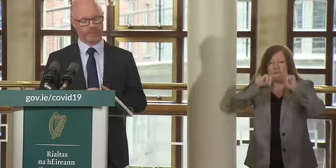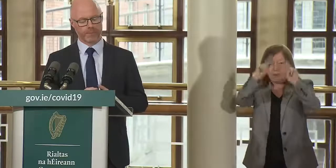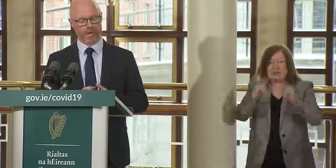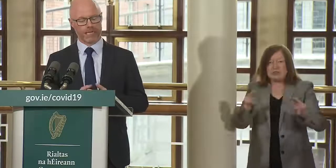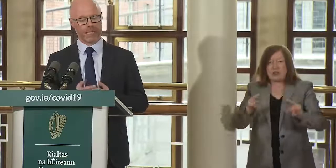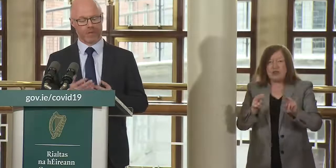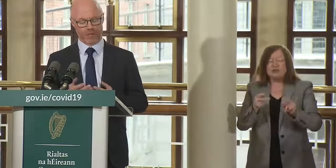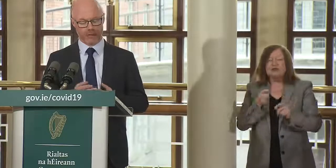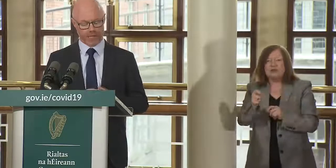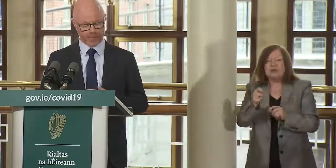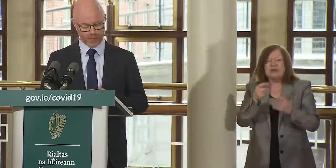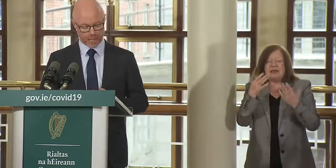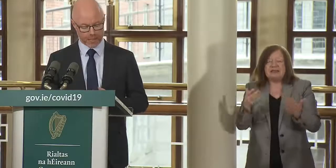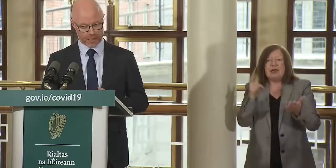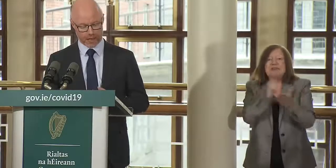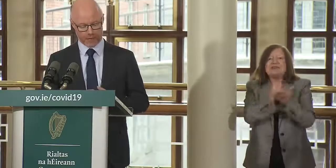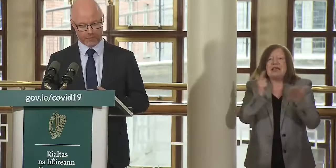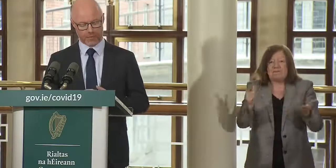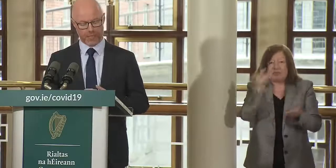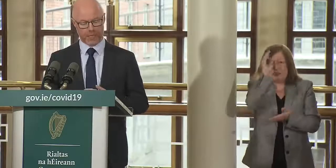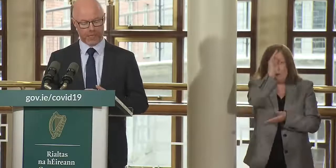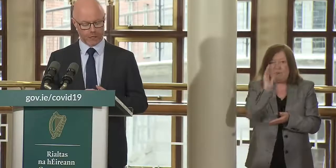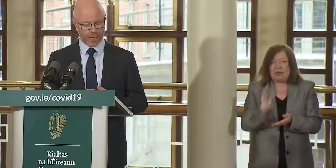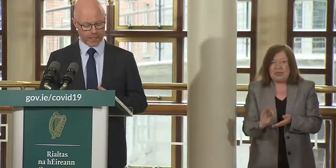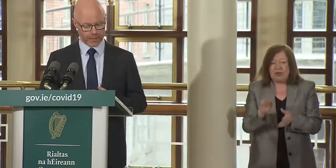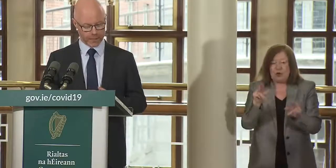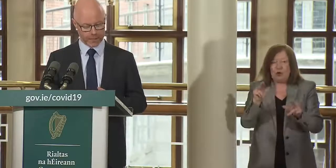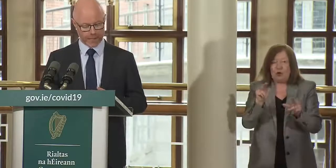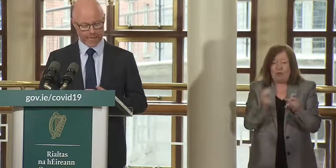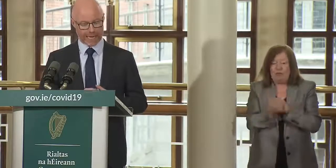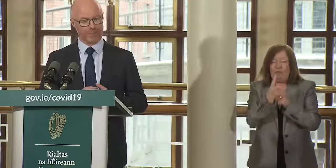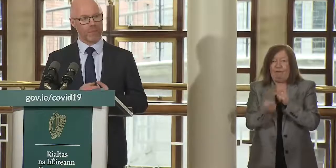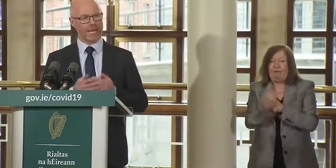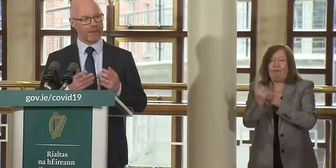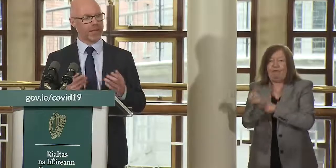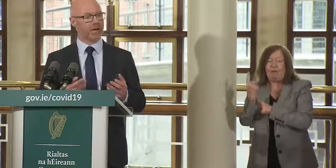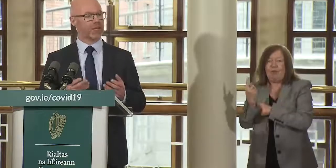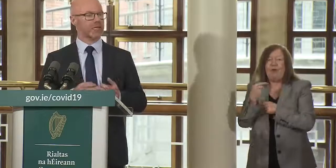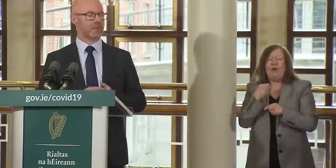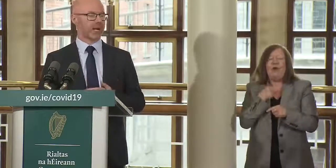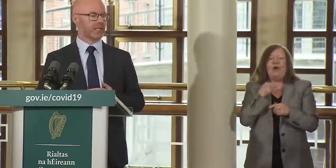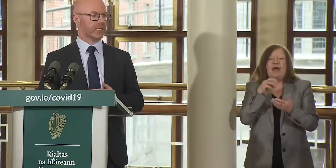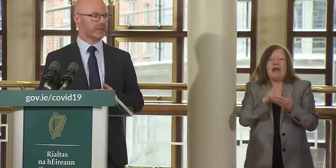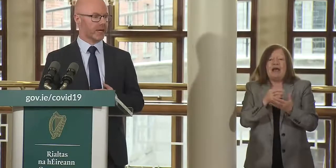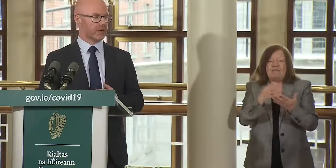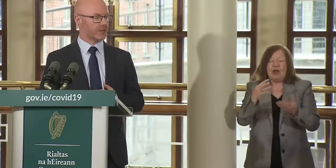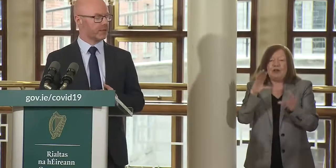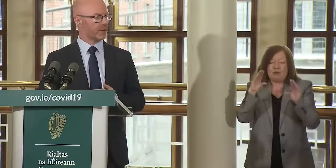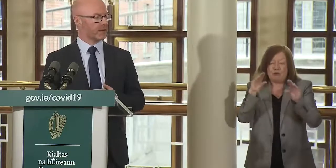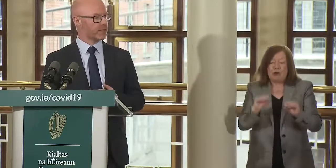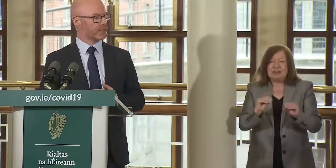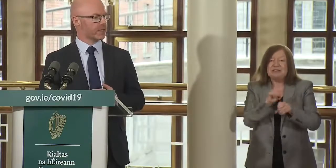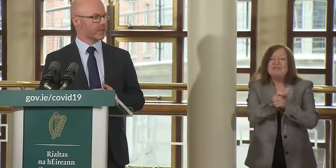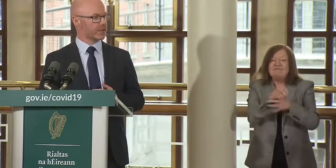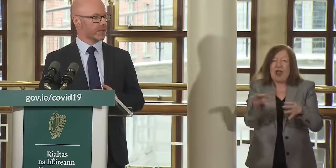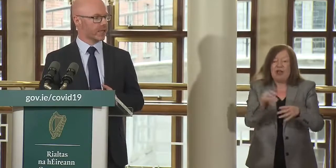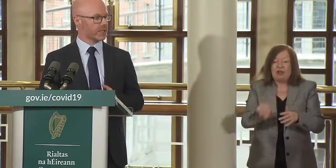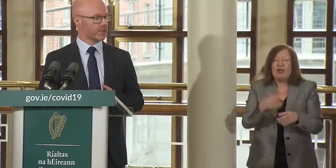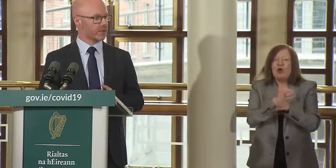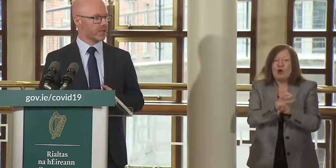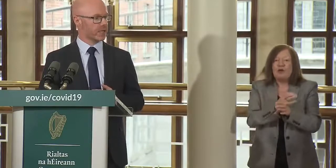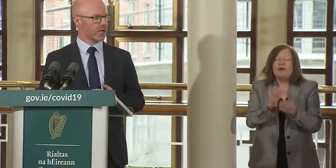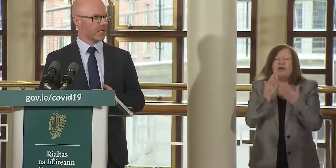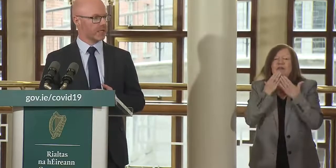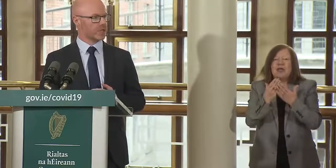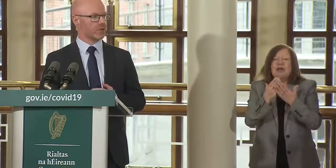travel it's now 17 percent of new cases and we have largely suppressed the virus virus virus in the country